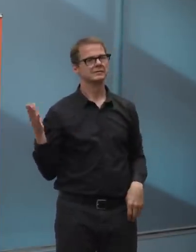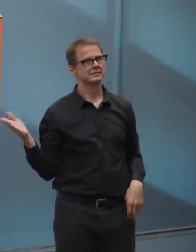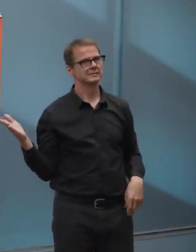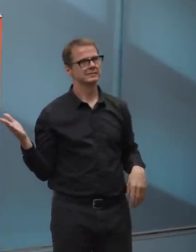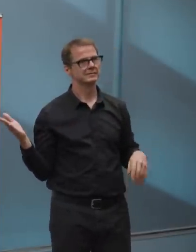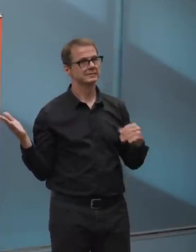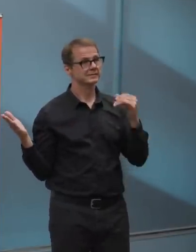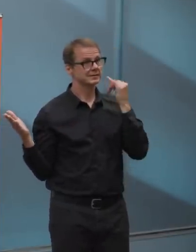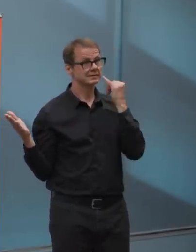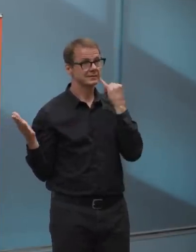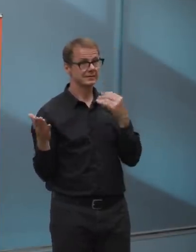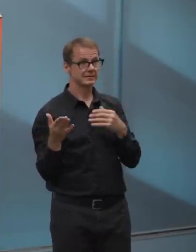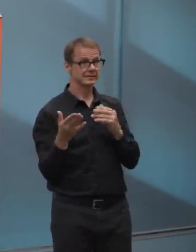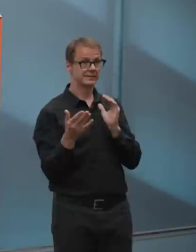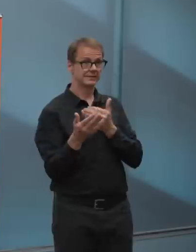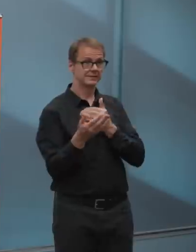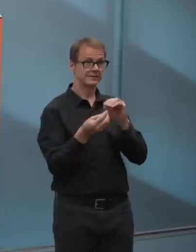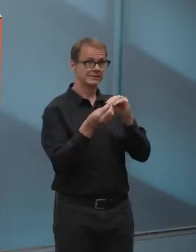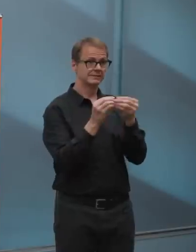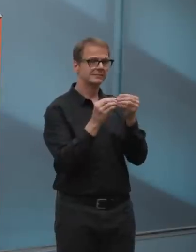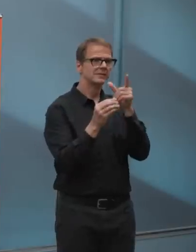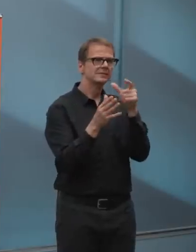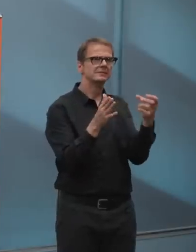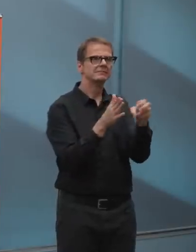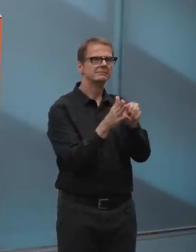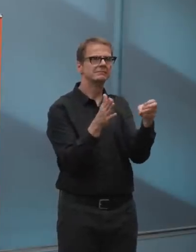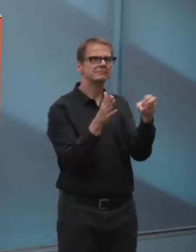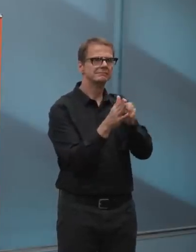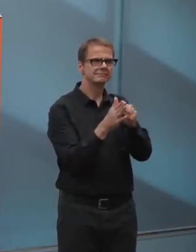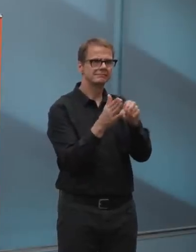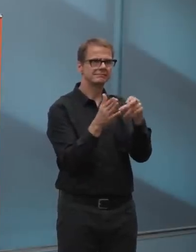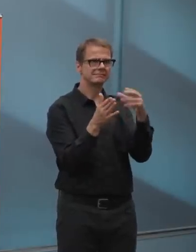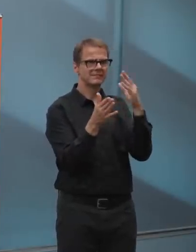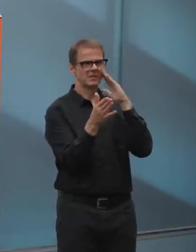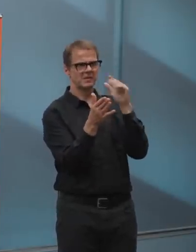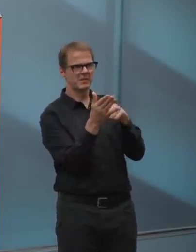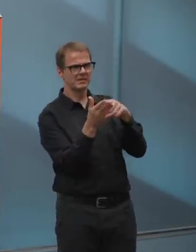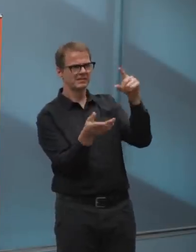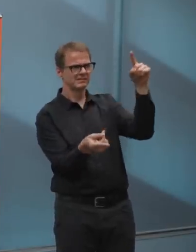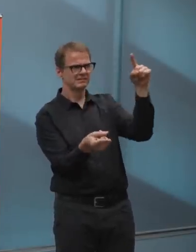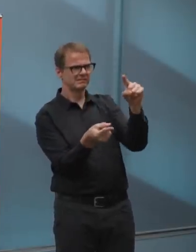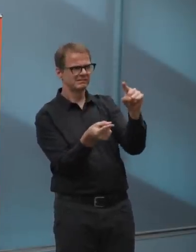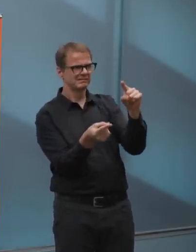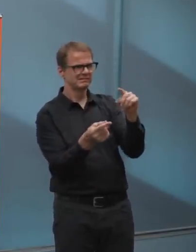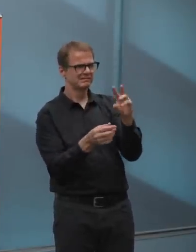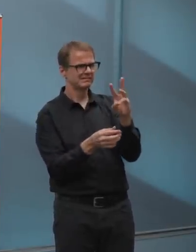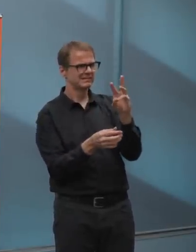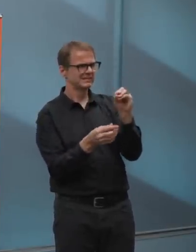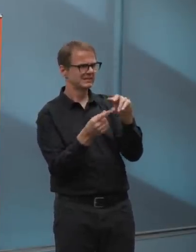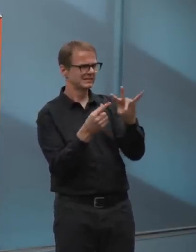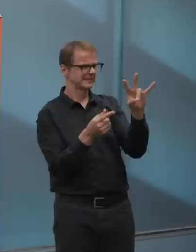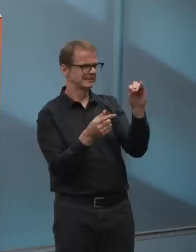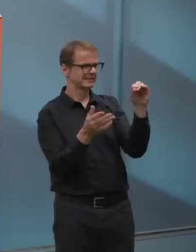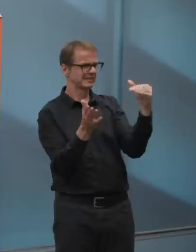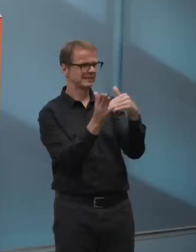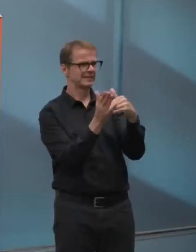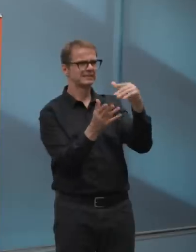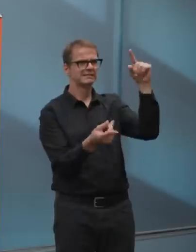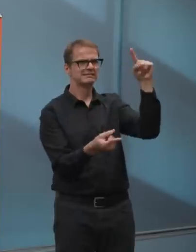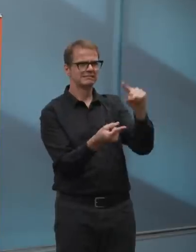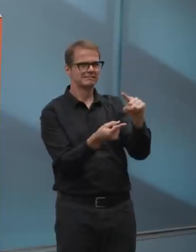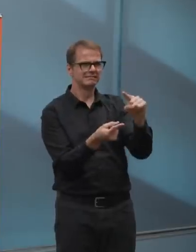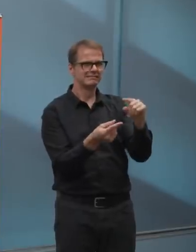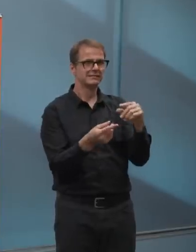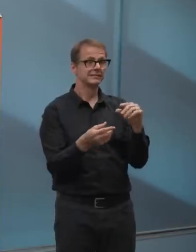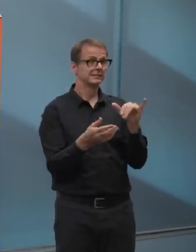on a given day, then the $10 million a month we'd normally collect, uh, might turn into, uh, two